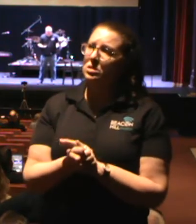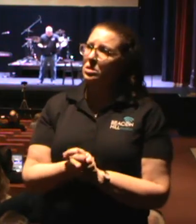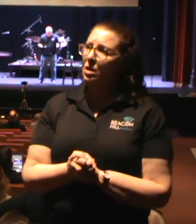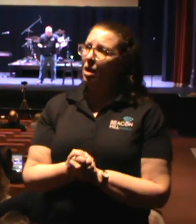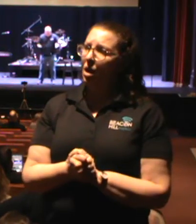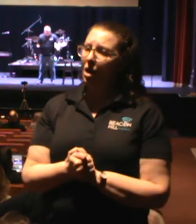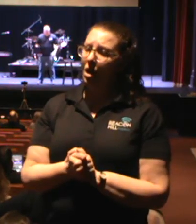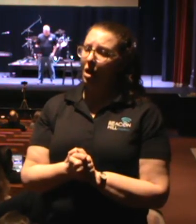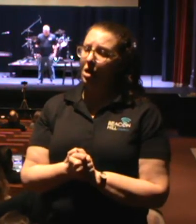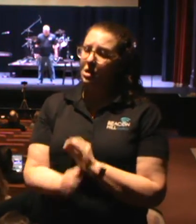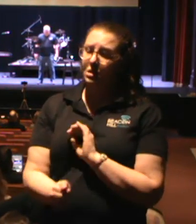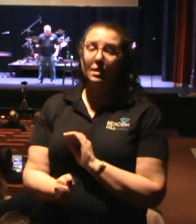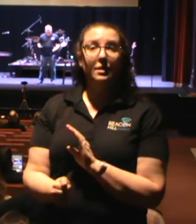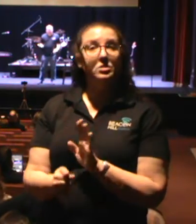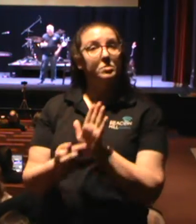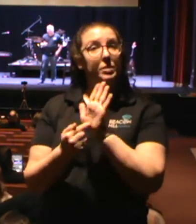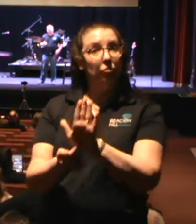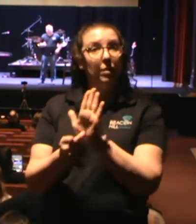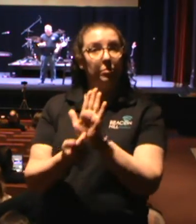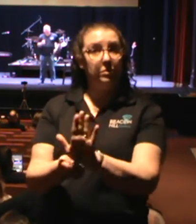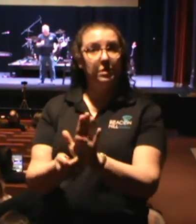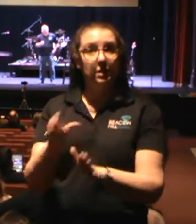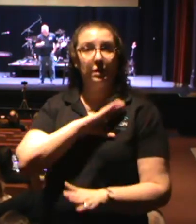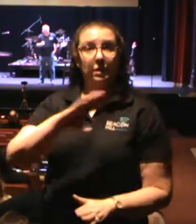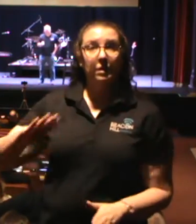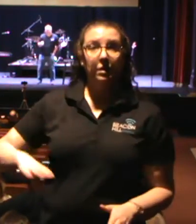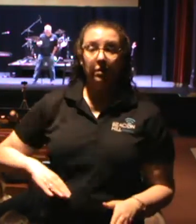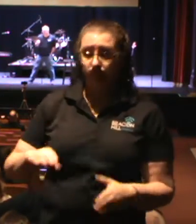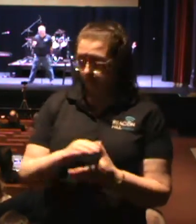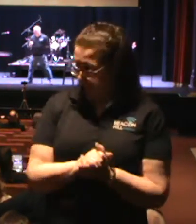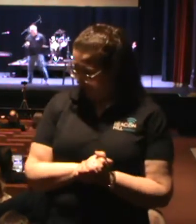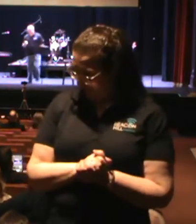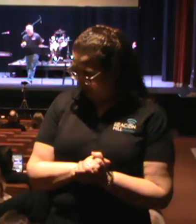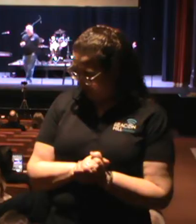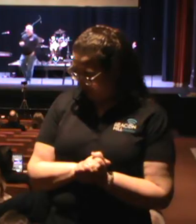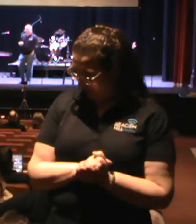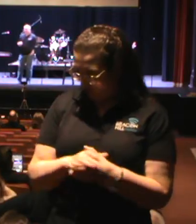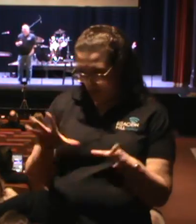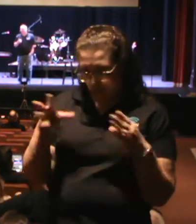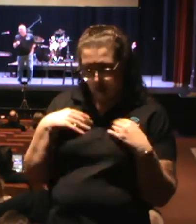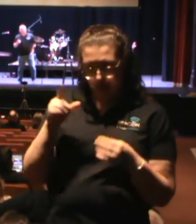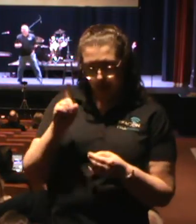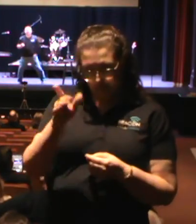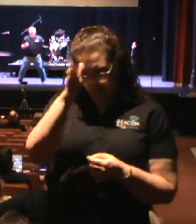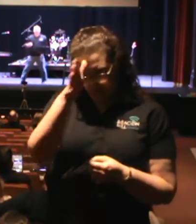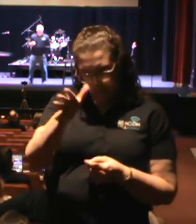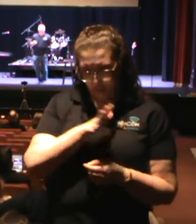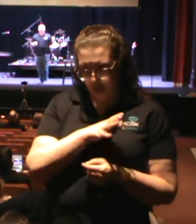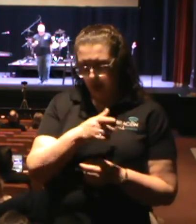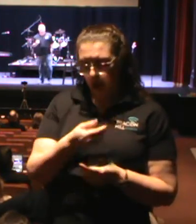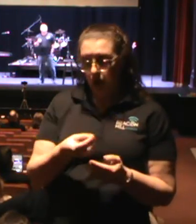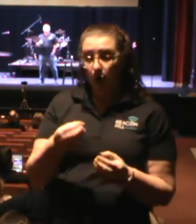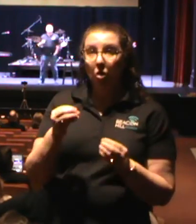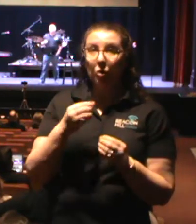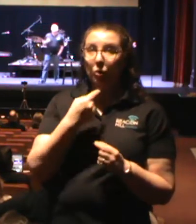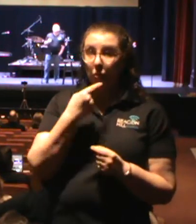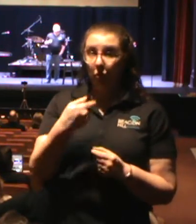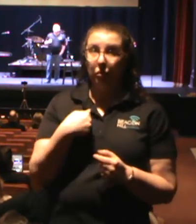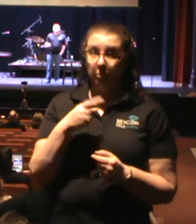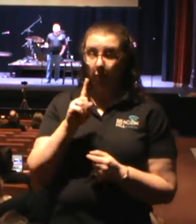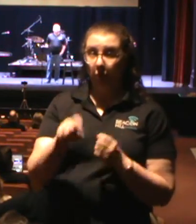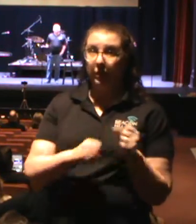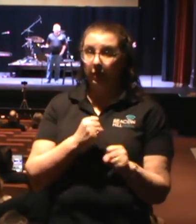not one that should be taken over. I have one of these men who I wanted to be on our first group of deacons. Who told me a year ago that I'm not